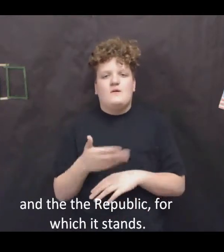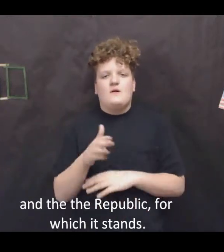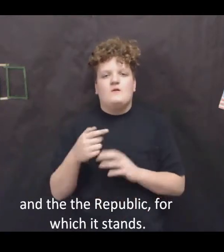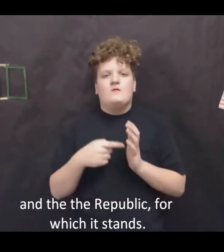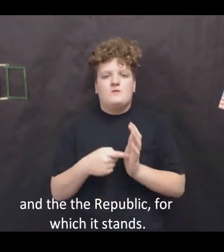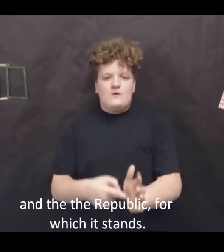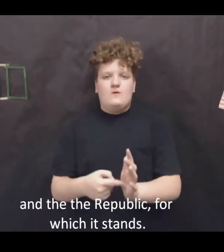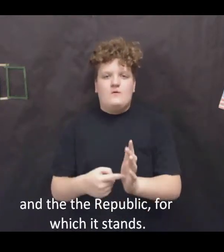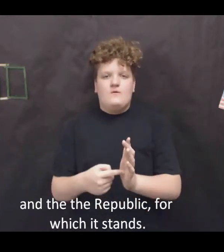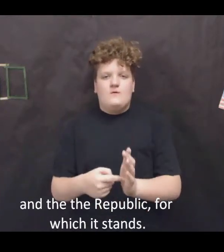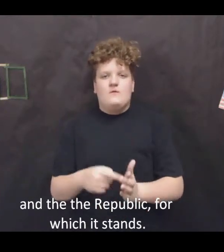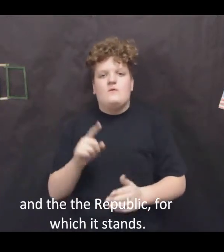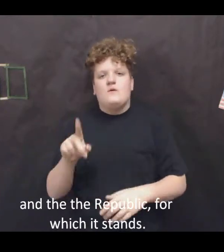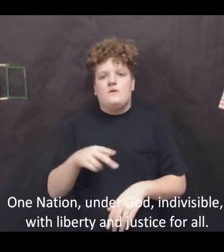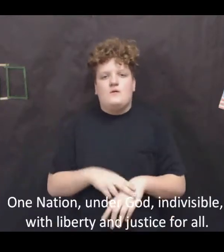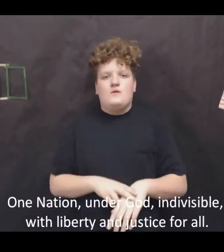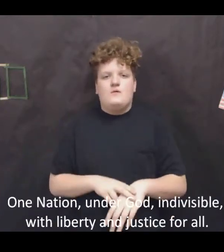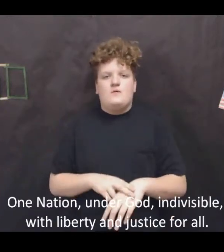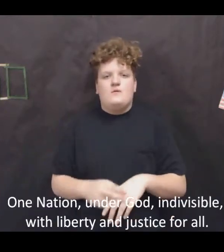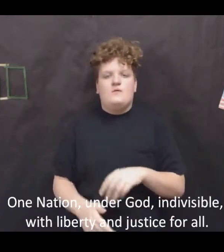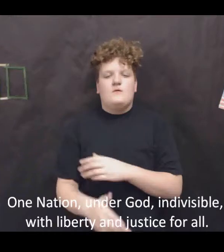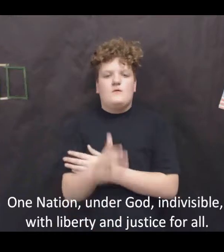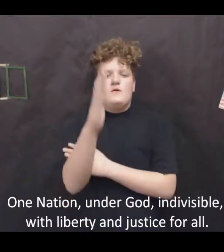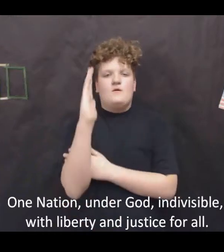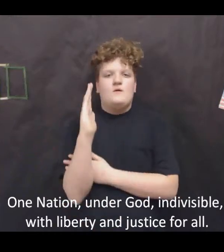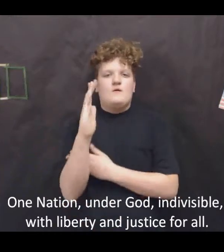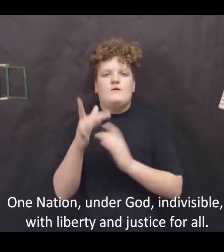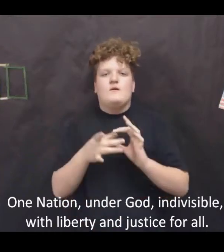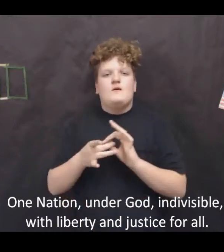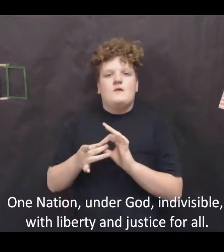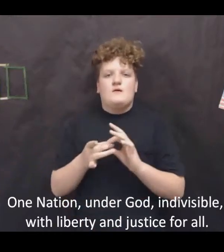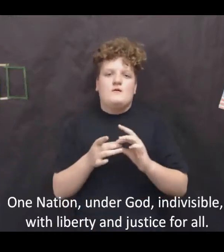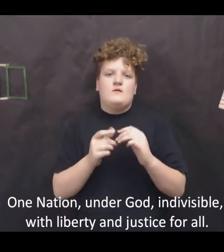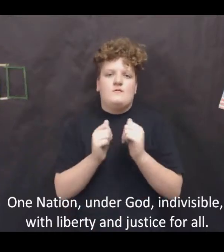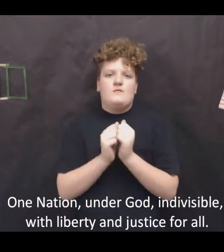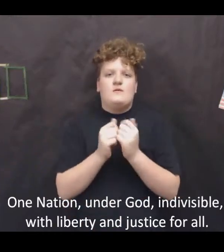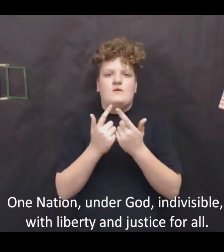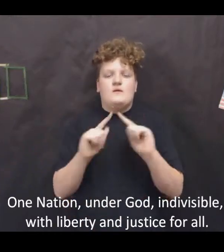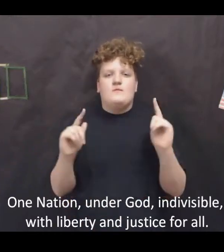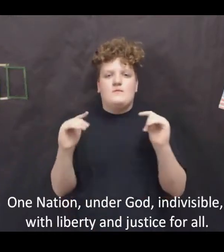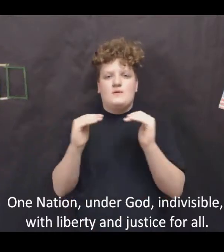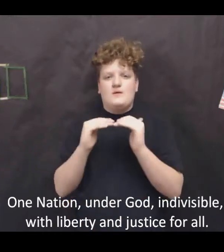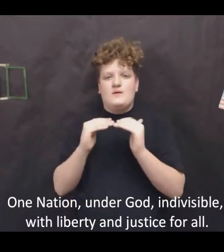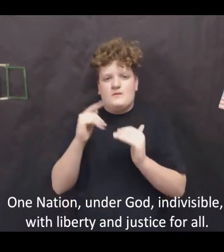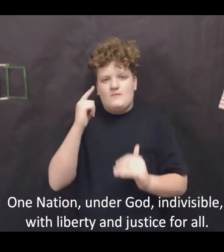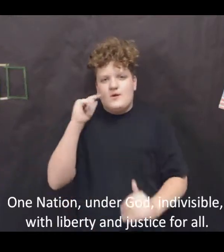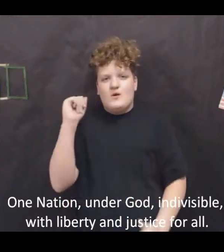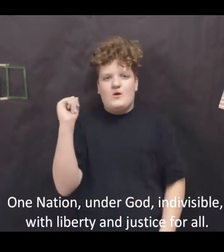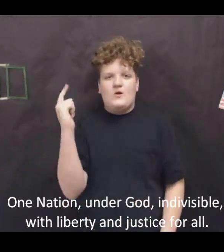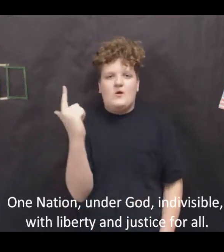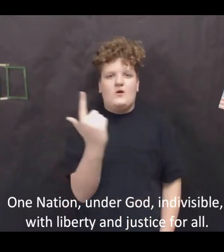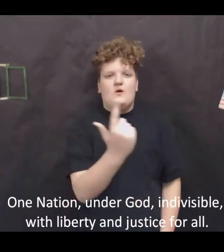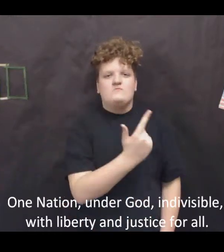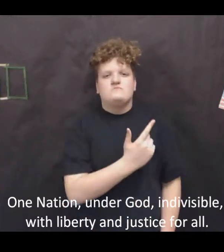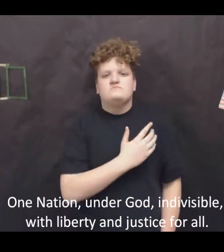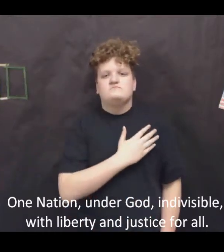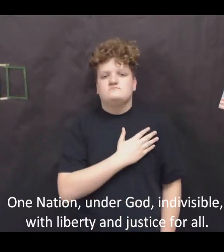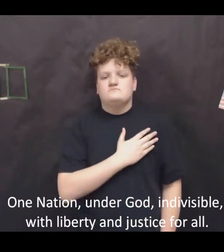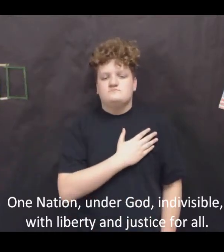for which it stands, one nation under God, indivisible with liberty and justice for all.